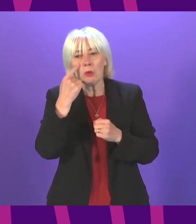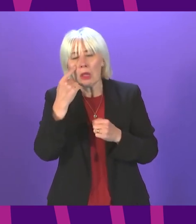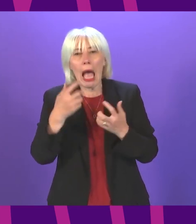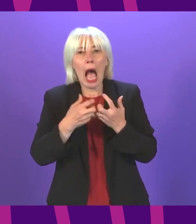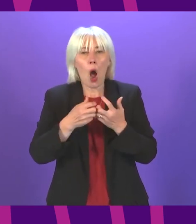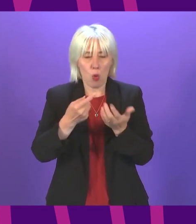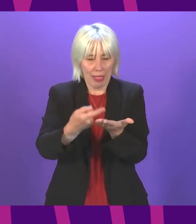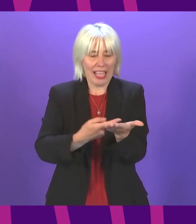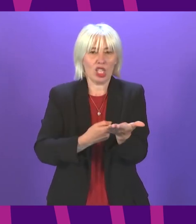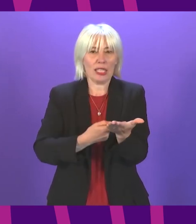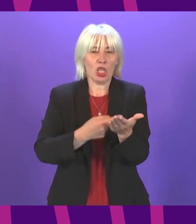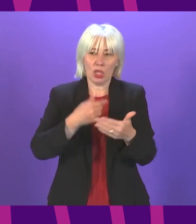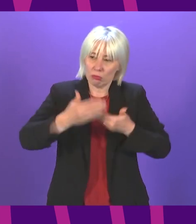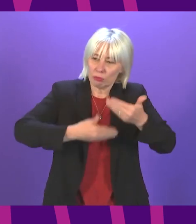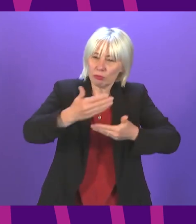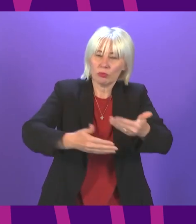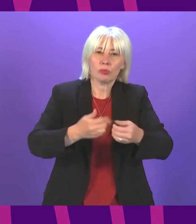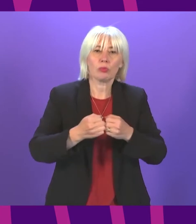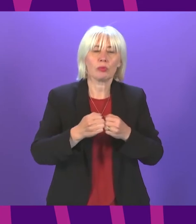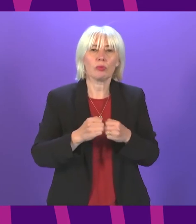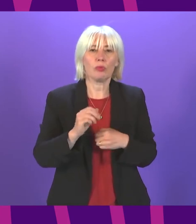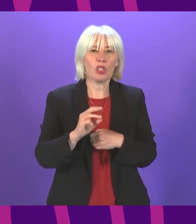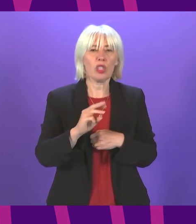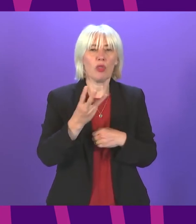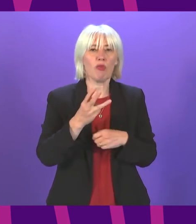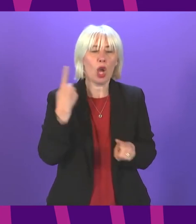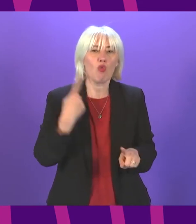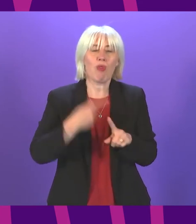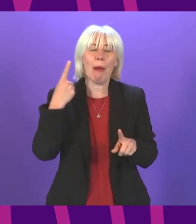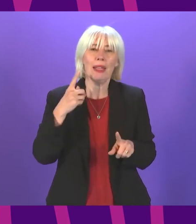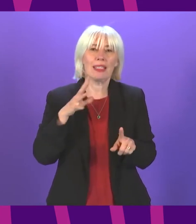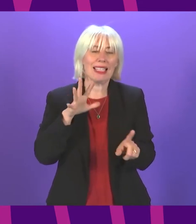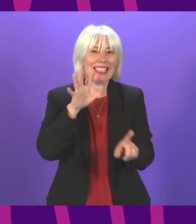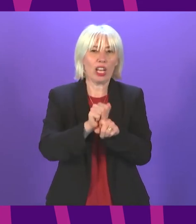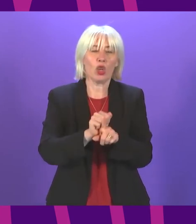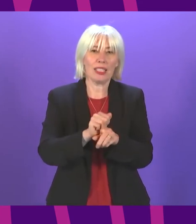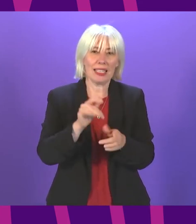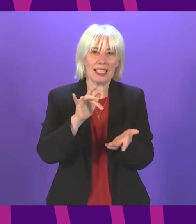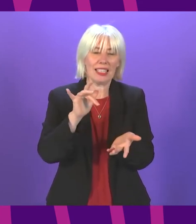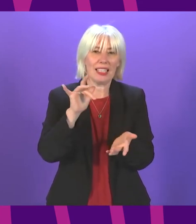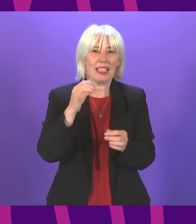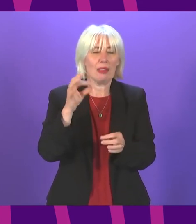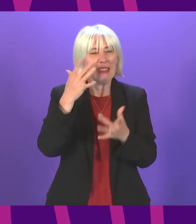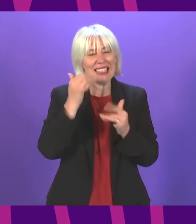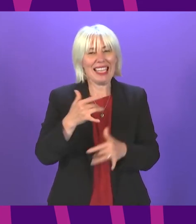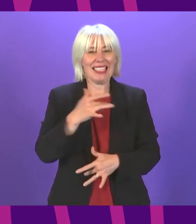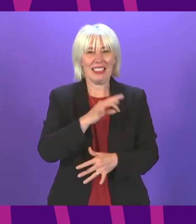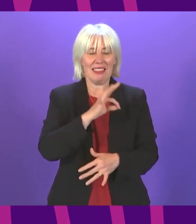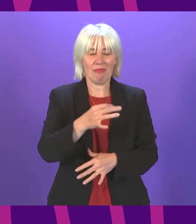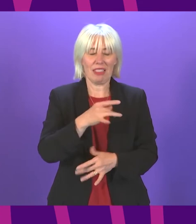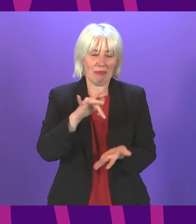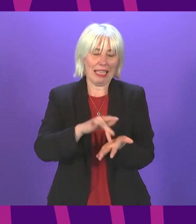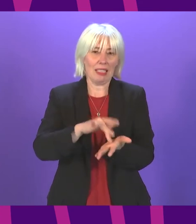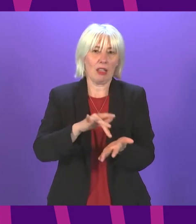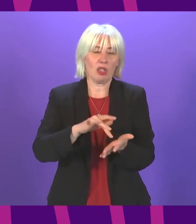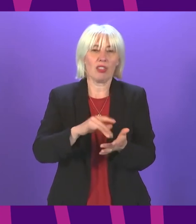legislation the first three rapid diagnostic test centres for cancer have already opened one is in De Vries and Galloway in the